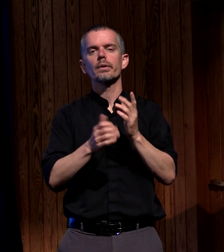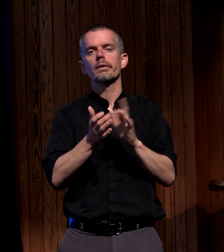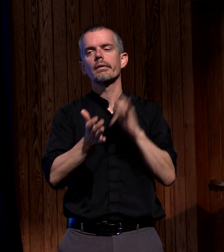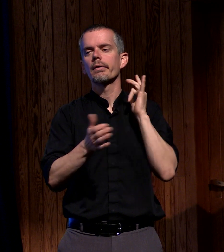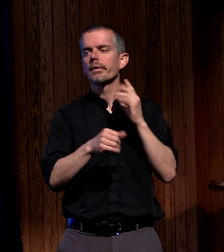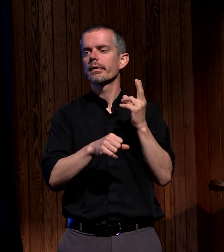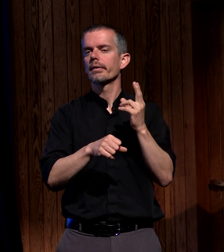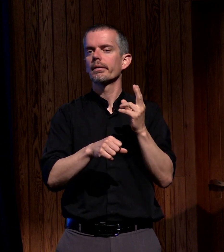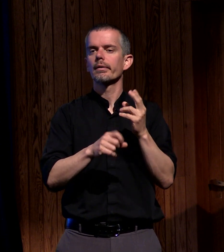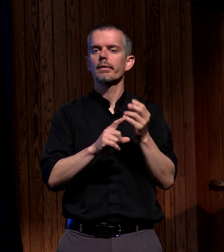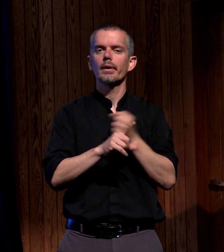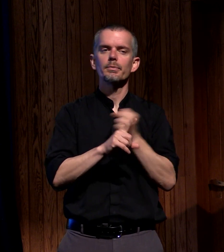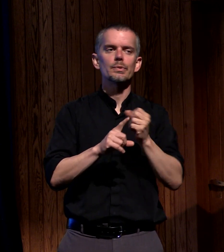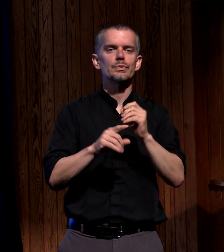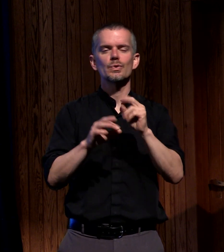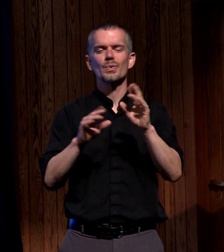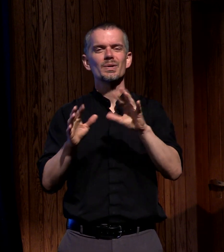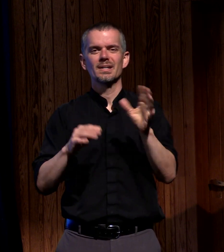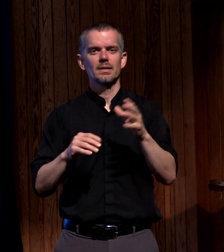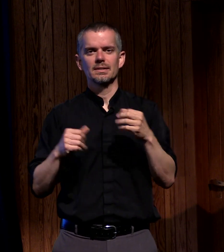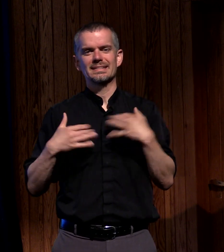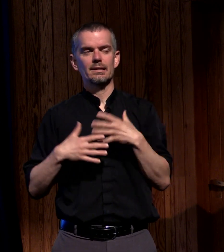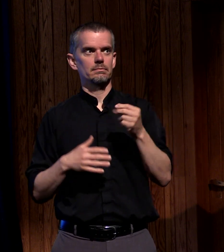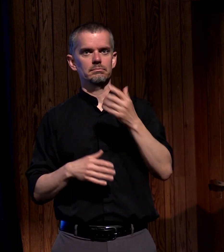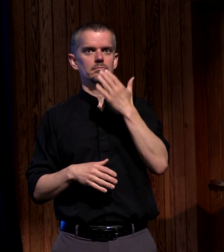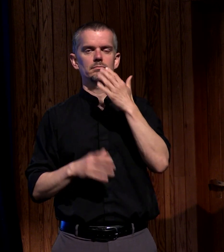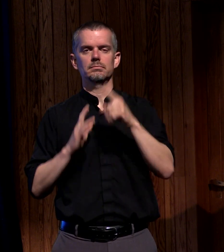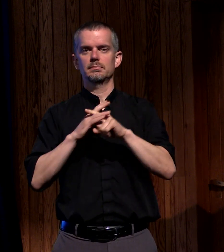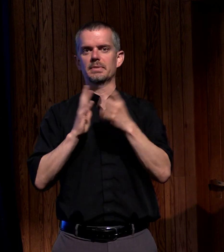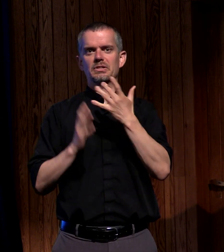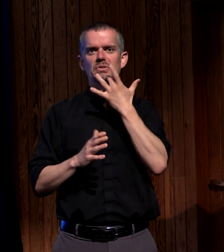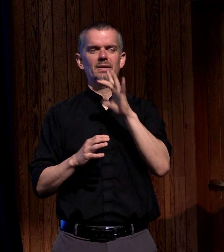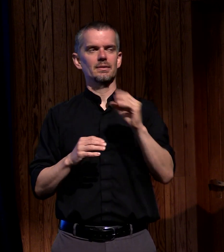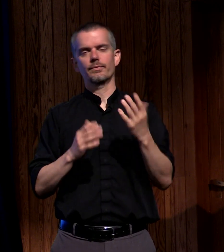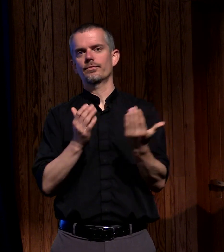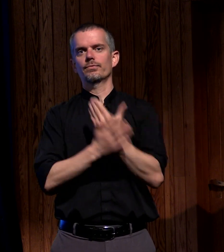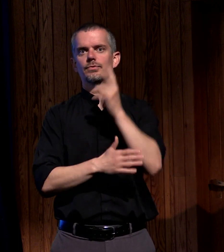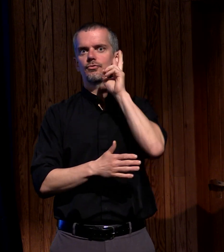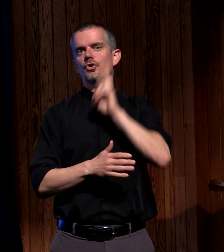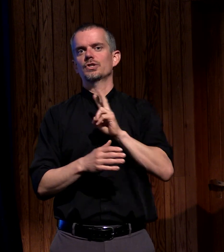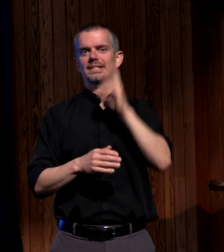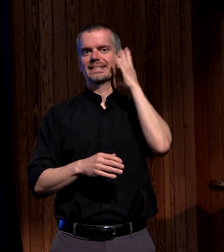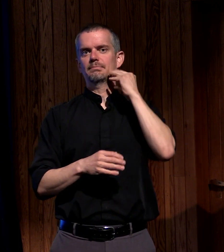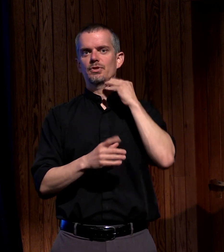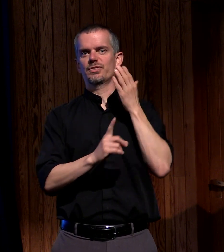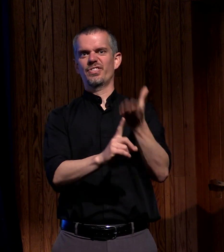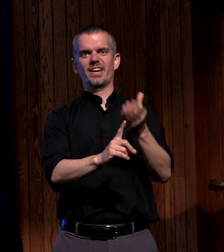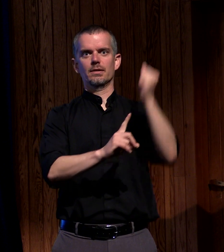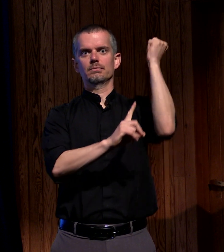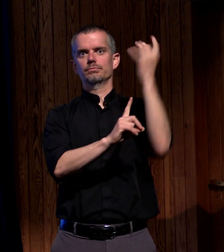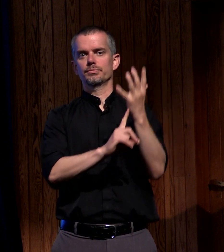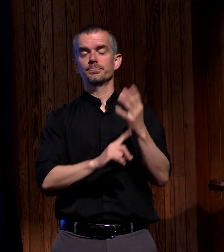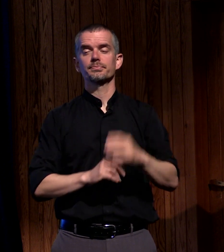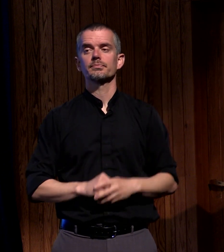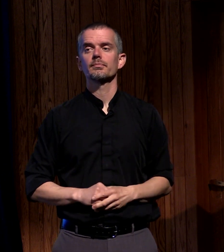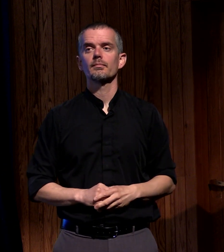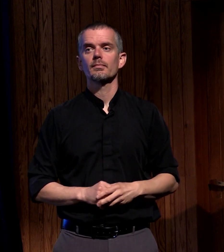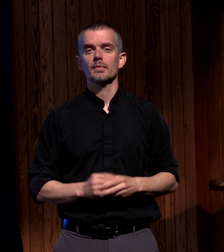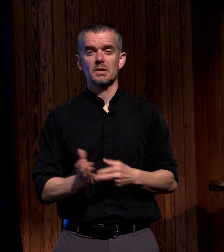it wasn't scary it was beginner's luck it was this virgin experience and if we're to be honest we don't have that luxury